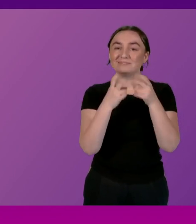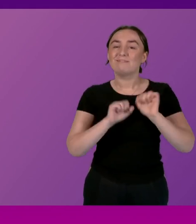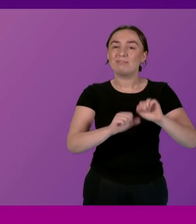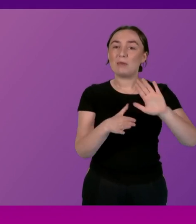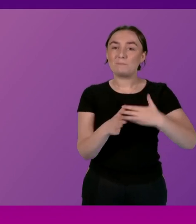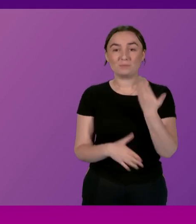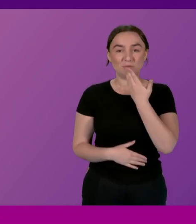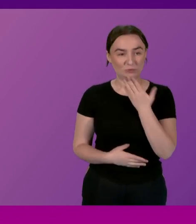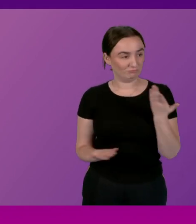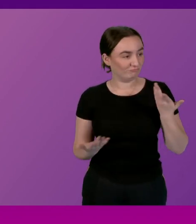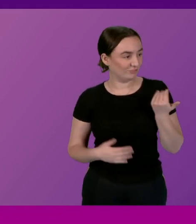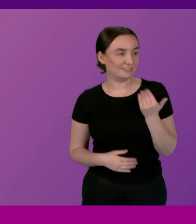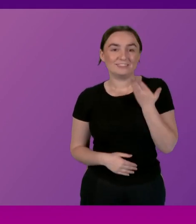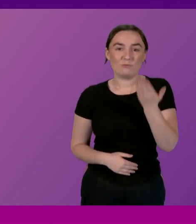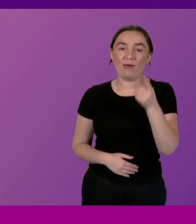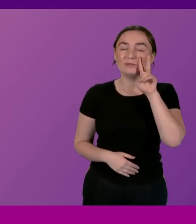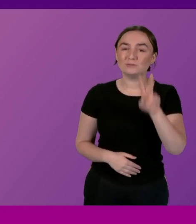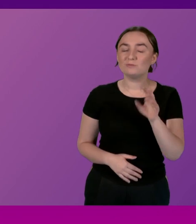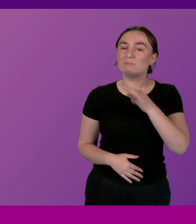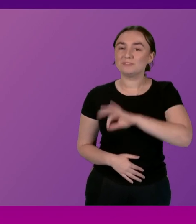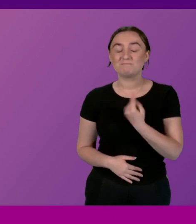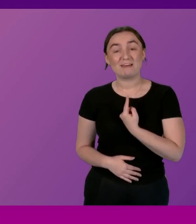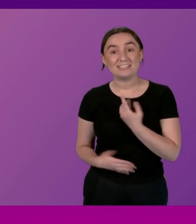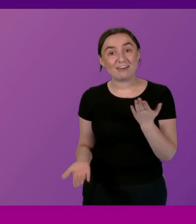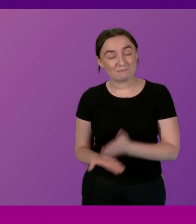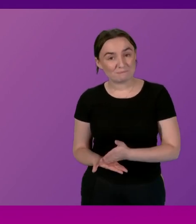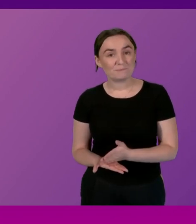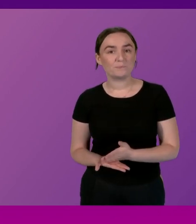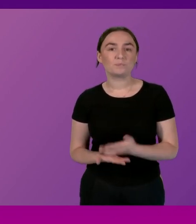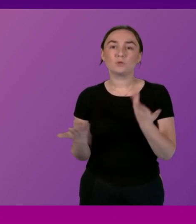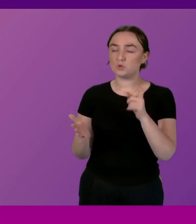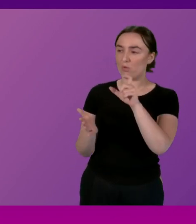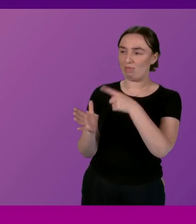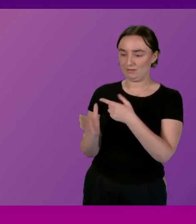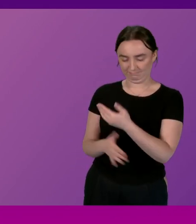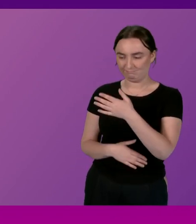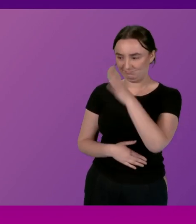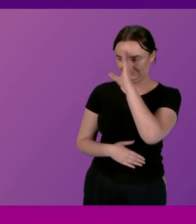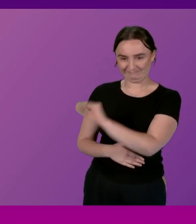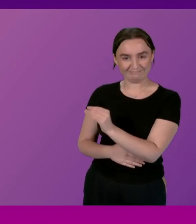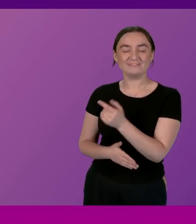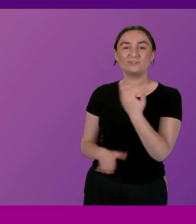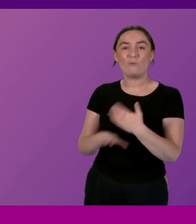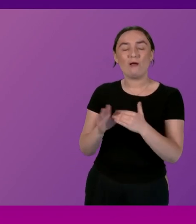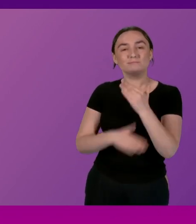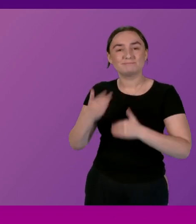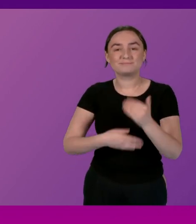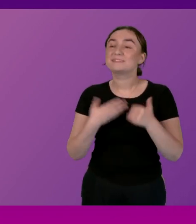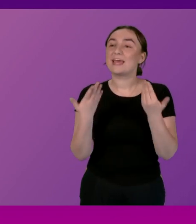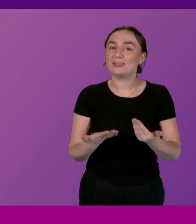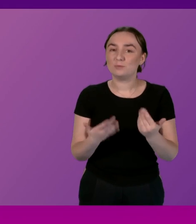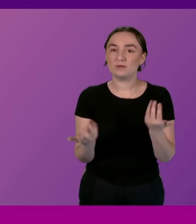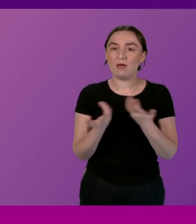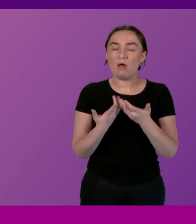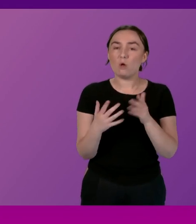if can give Claire Adamson an assurance that piece of work is very much underway around what targeted interventions can help